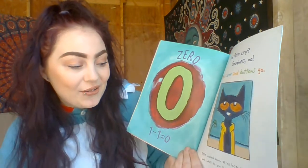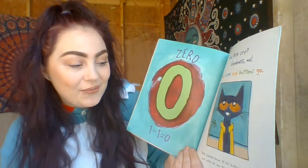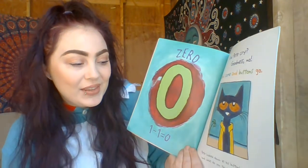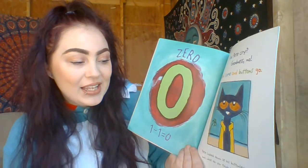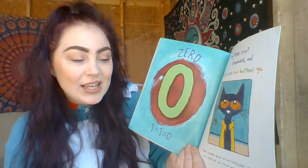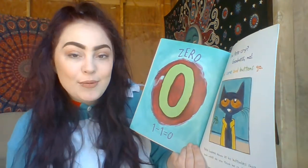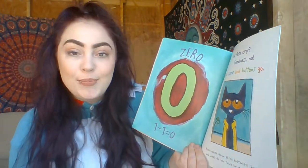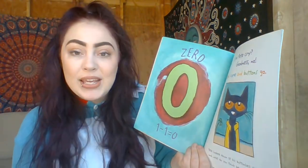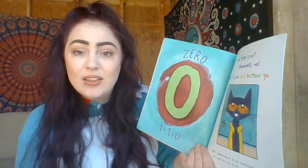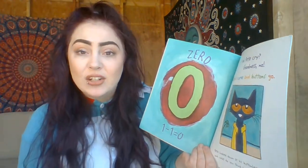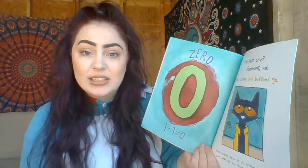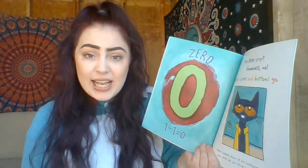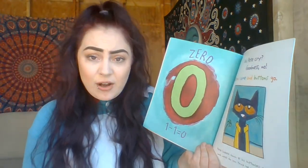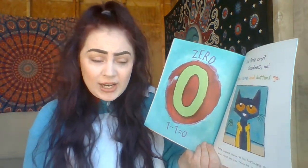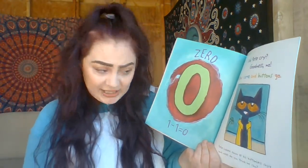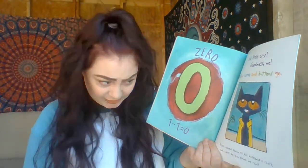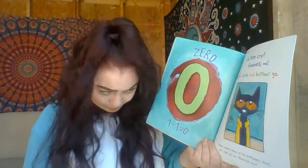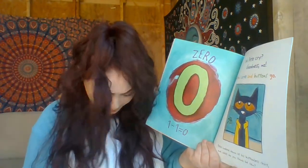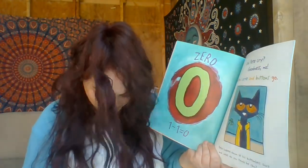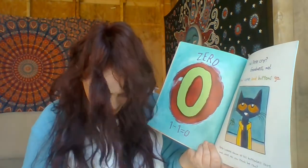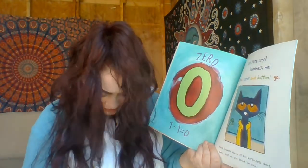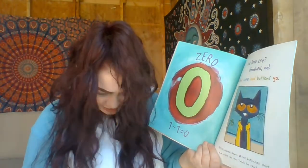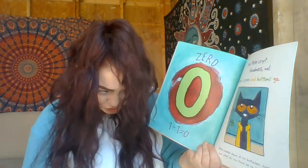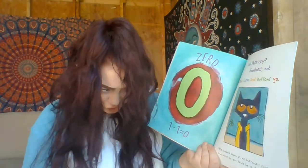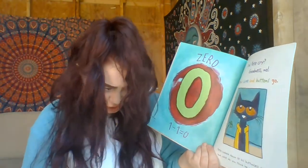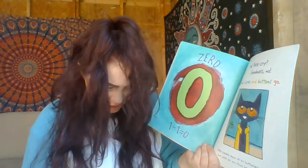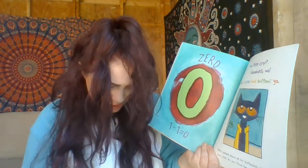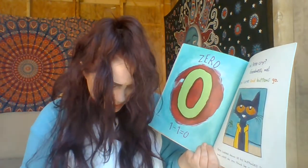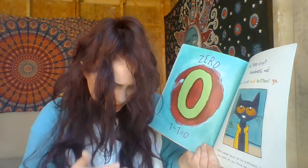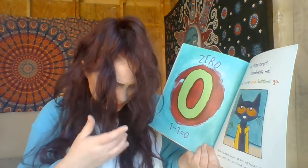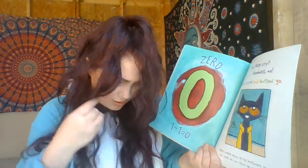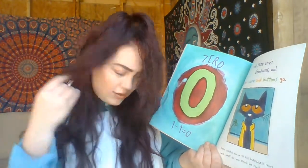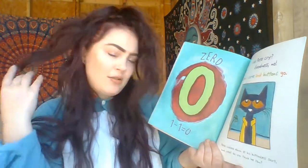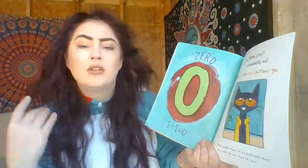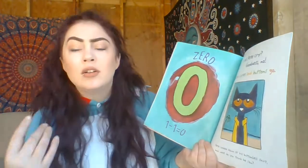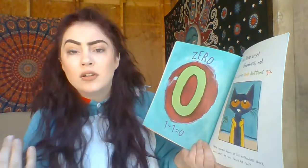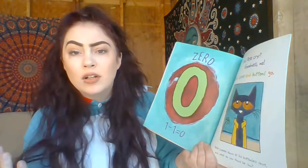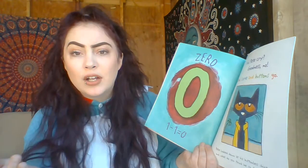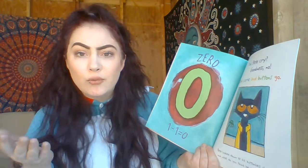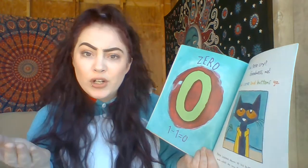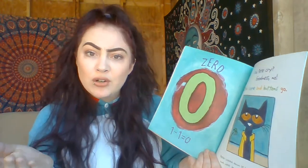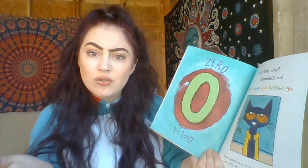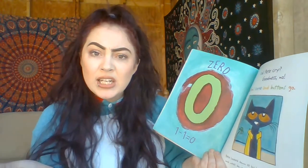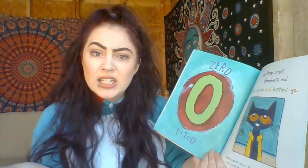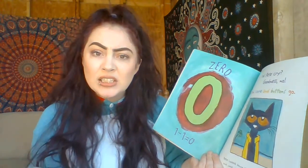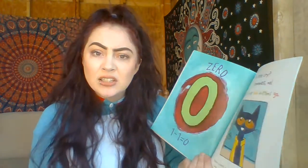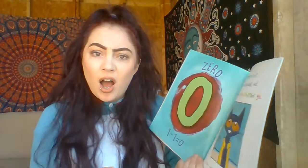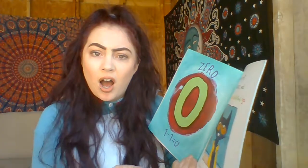So, Pete looked down at his buttonless shirt. And what do you think he saw?